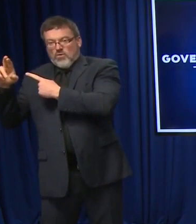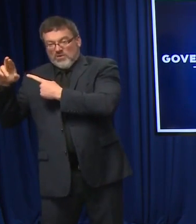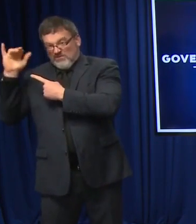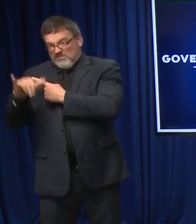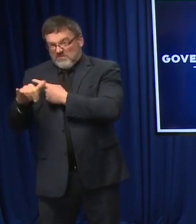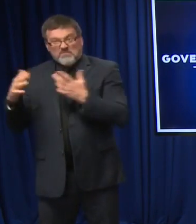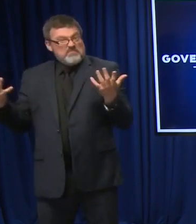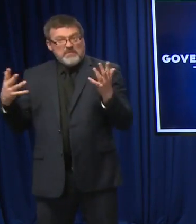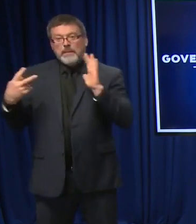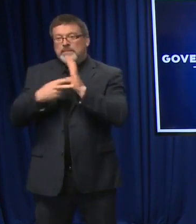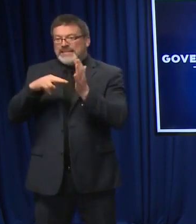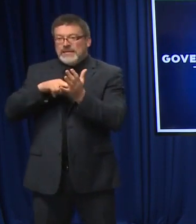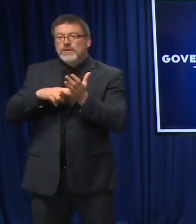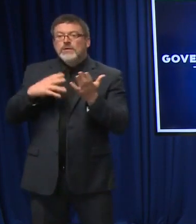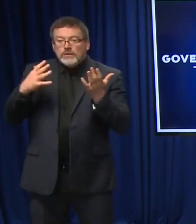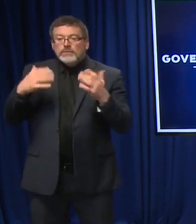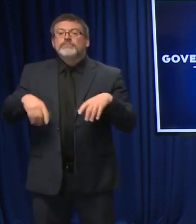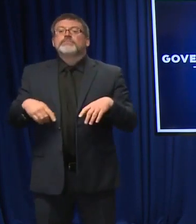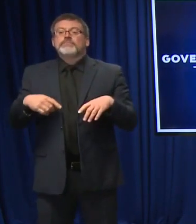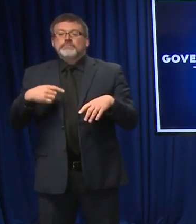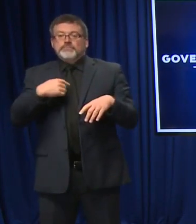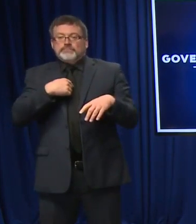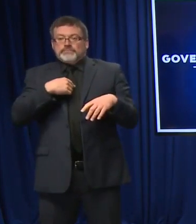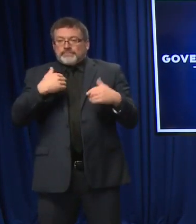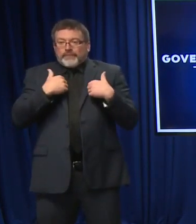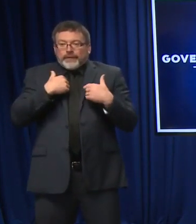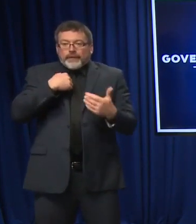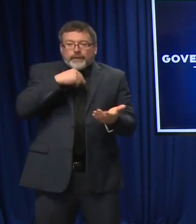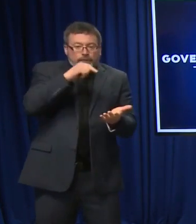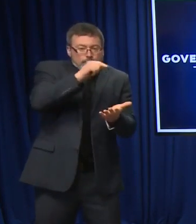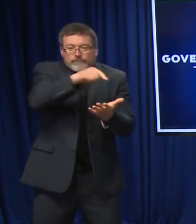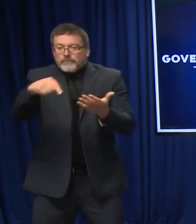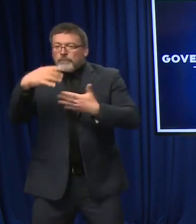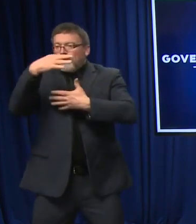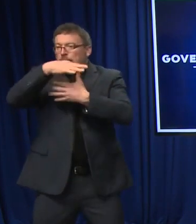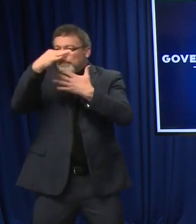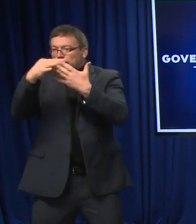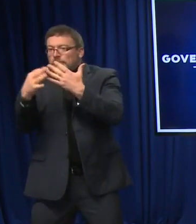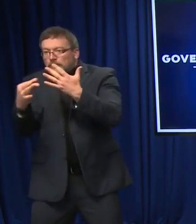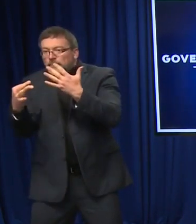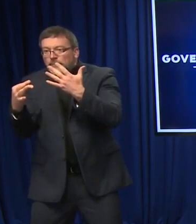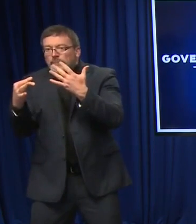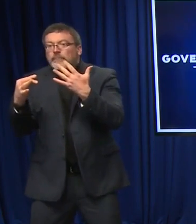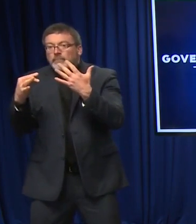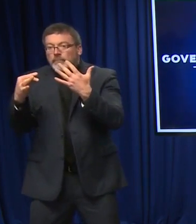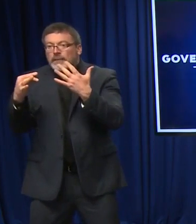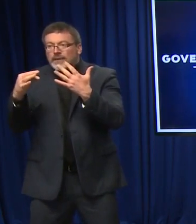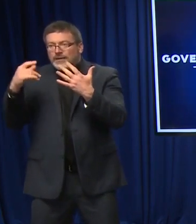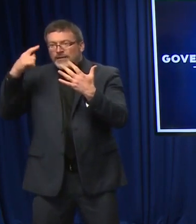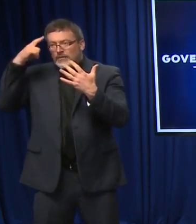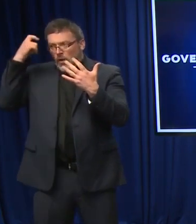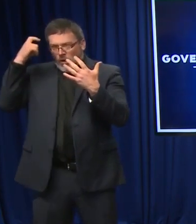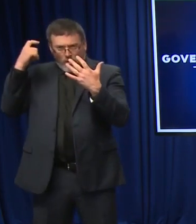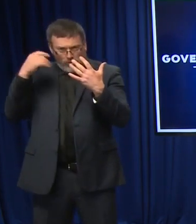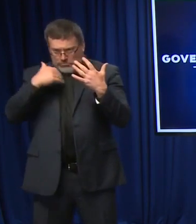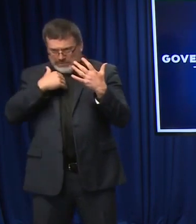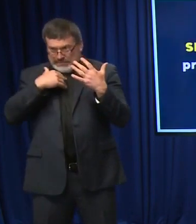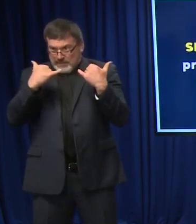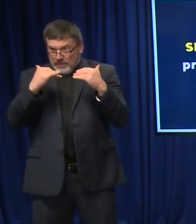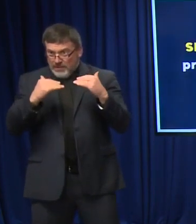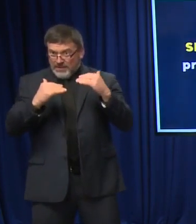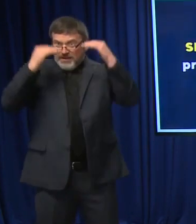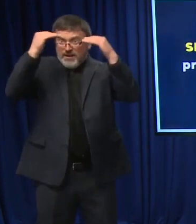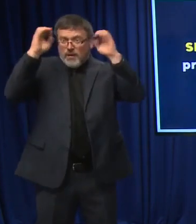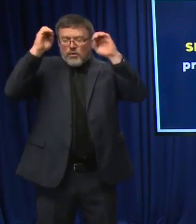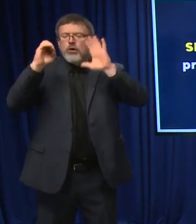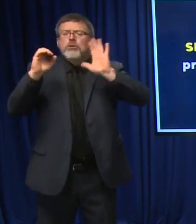Health and Human Services currently has in place since our state of emergency has expired. Through this executive order, I'm directing the